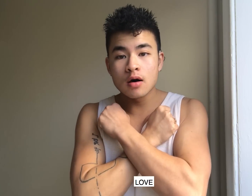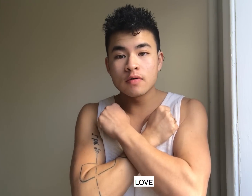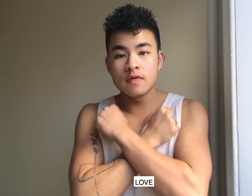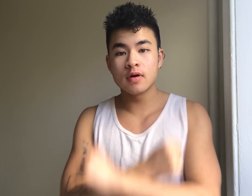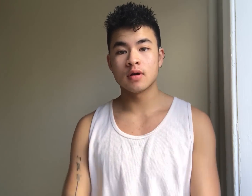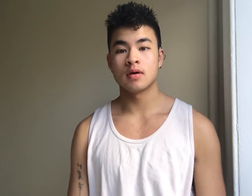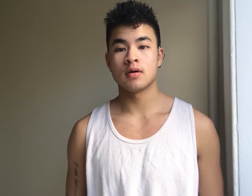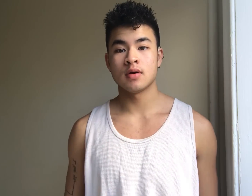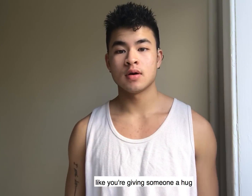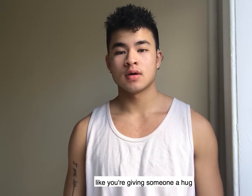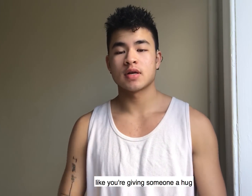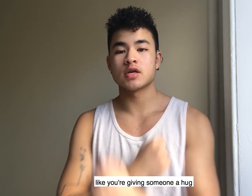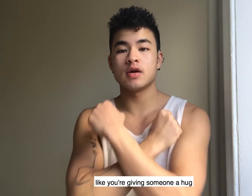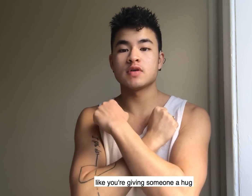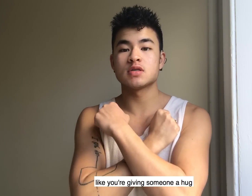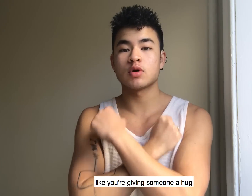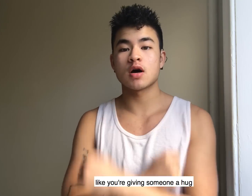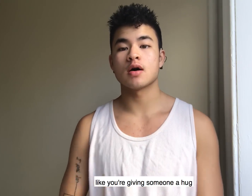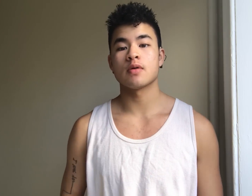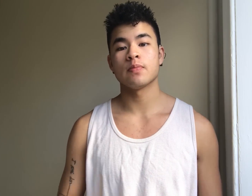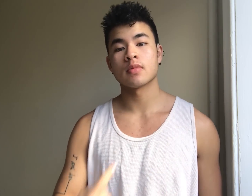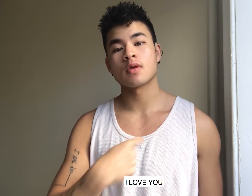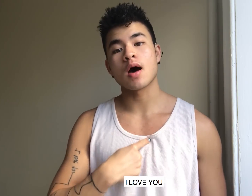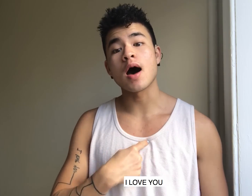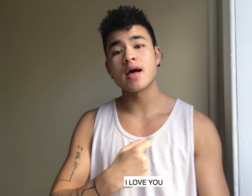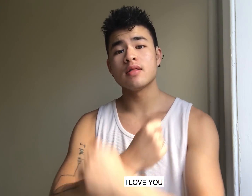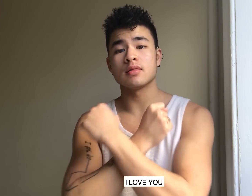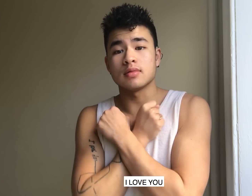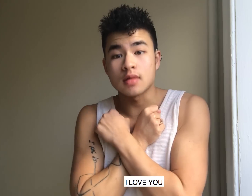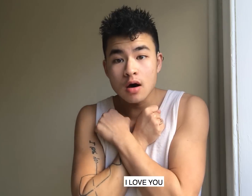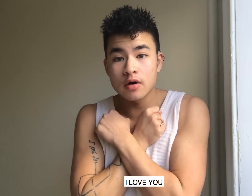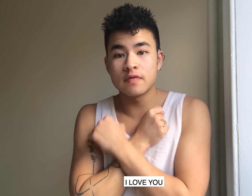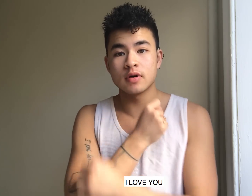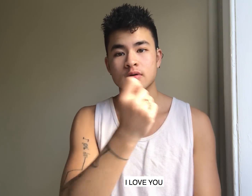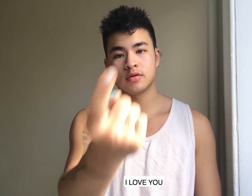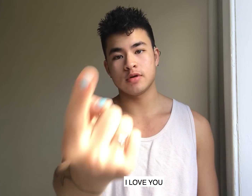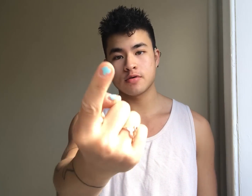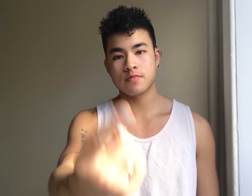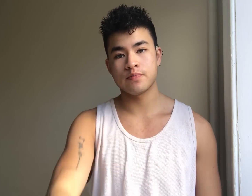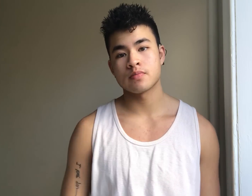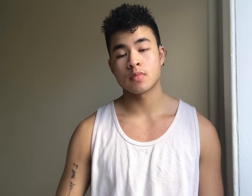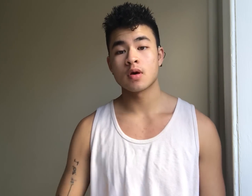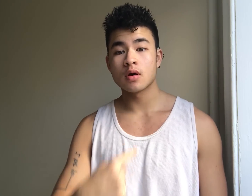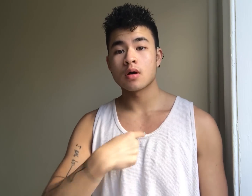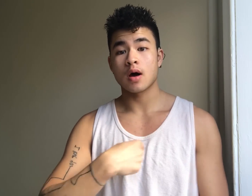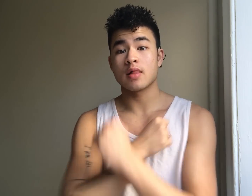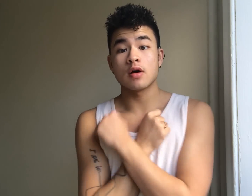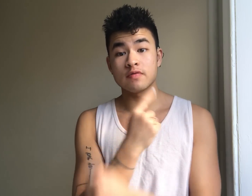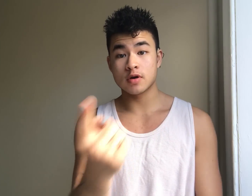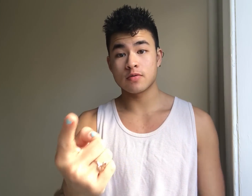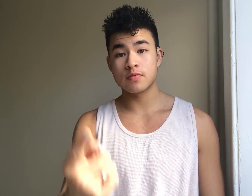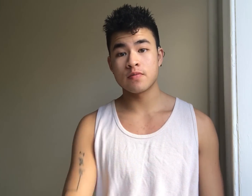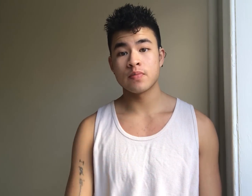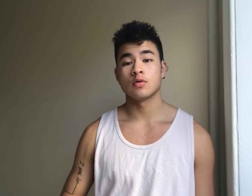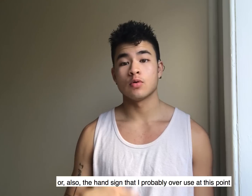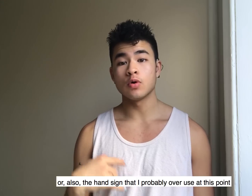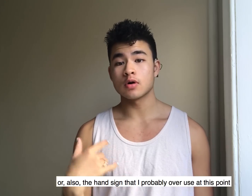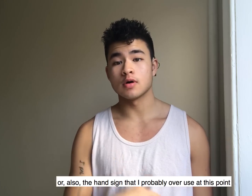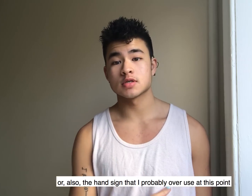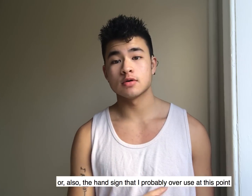like you're giving someone a hug I love you I love you or also